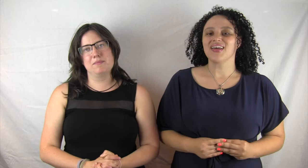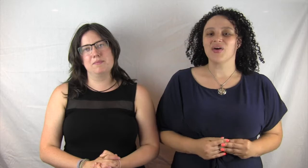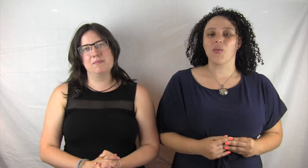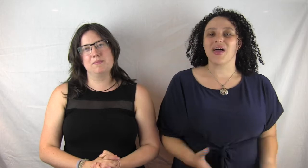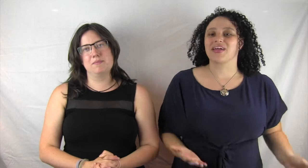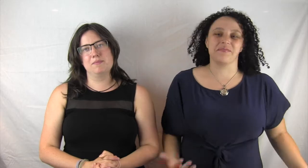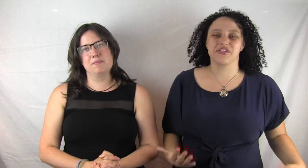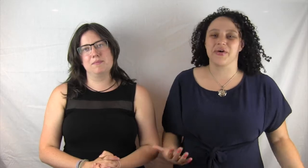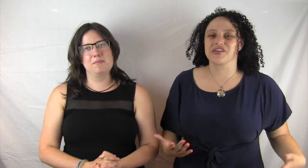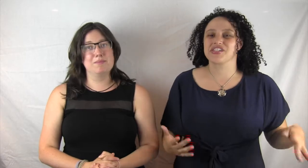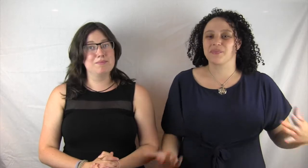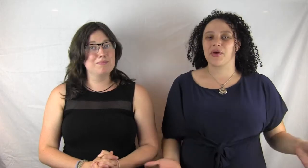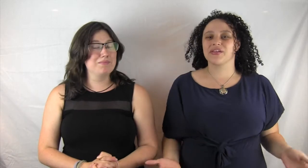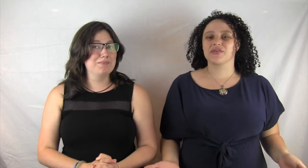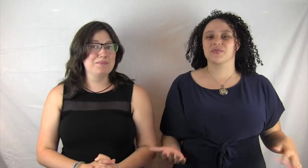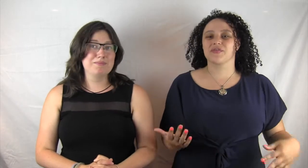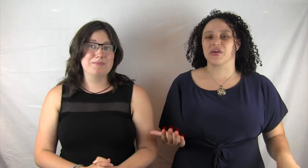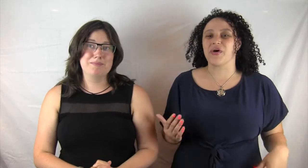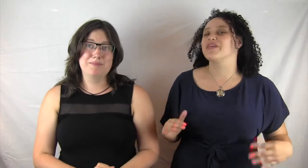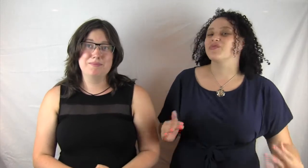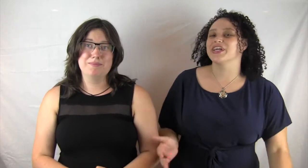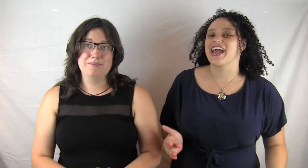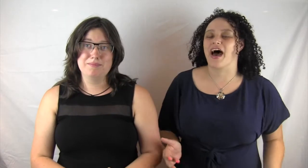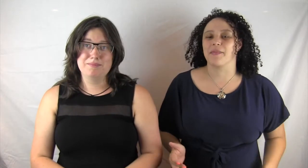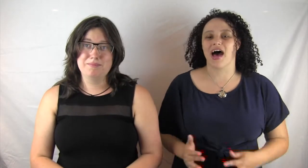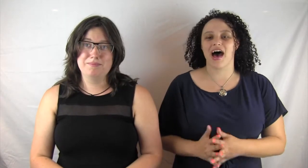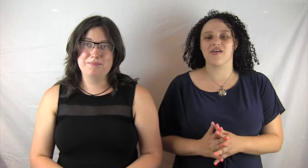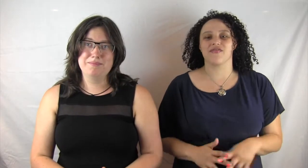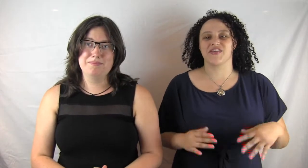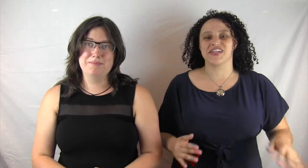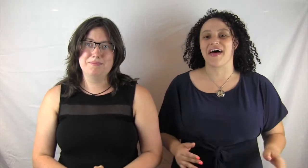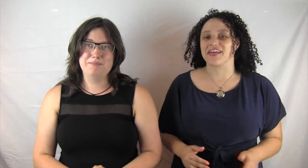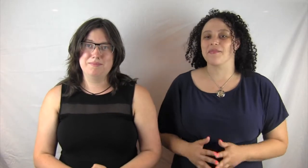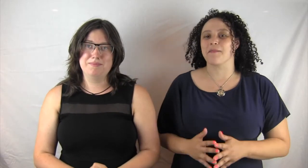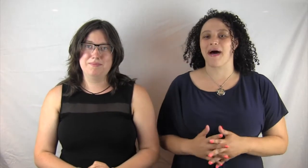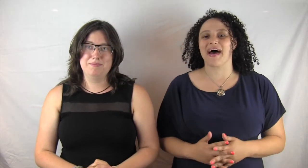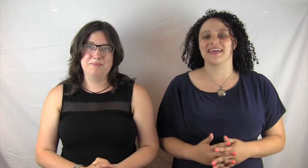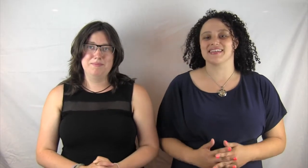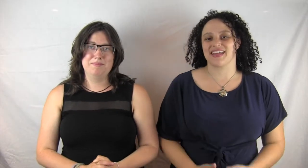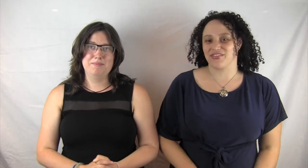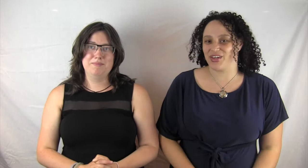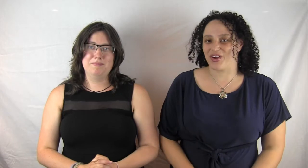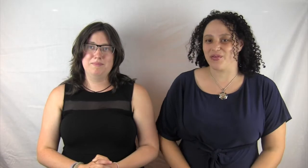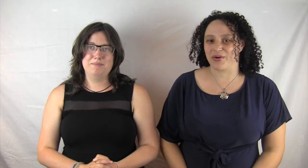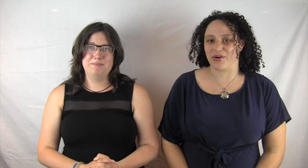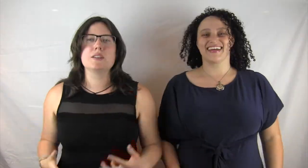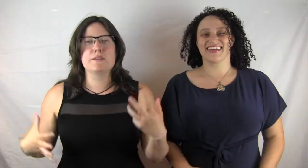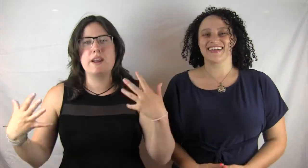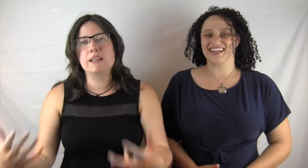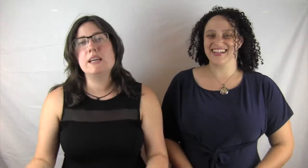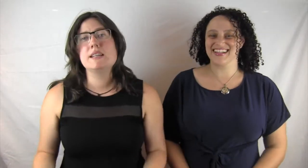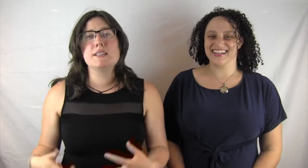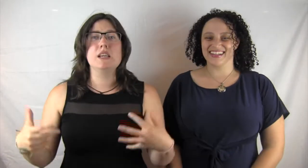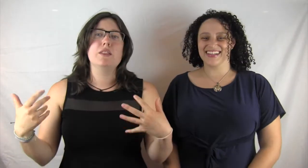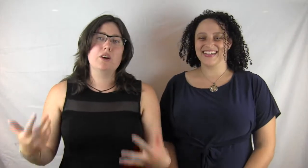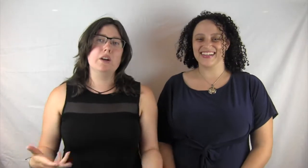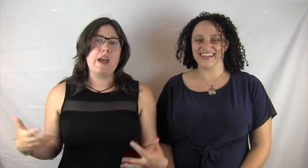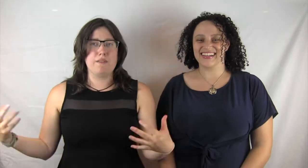Welcome to our spoilers review and recap of finale by Stephanie Garber. So finale is the third and